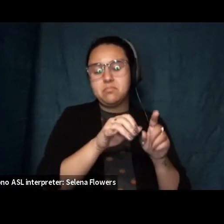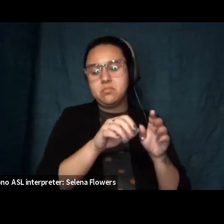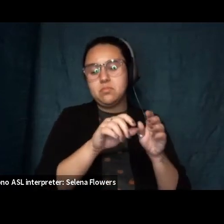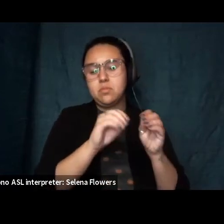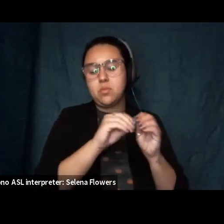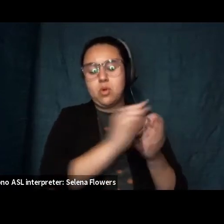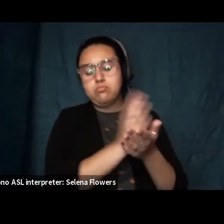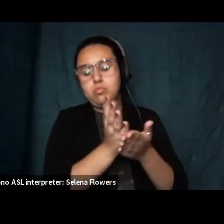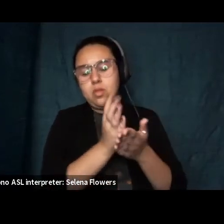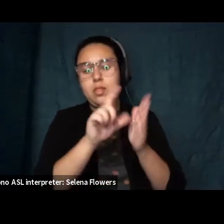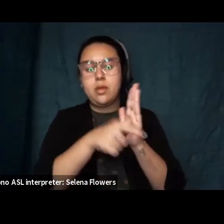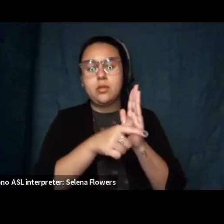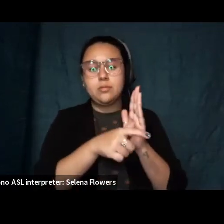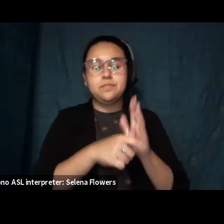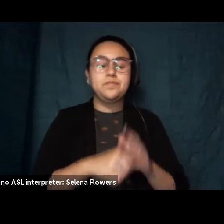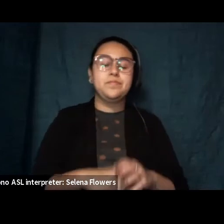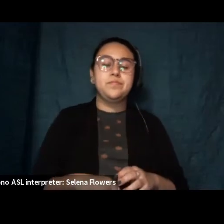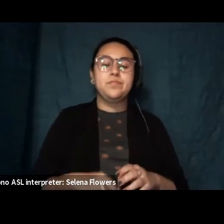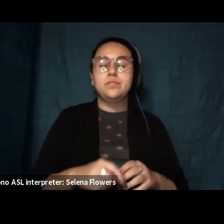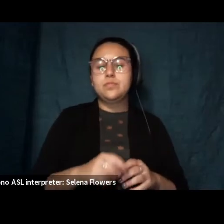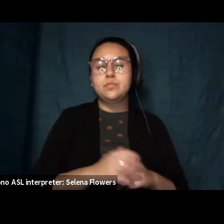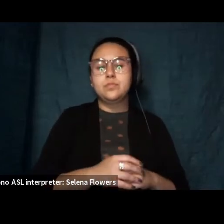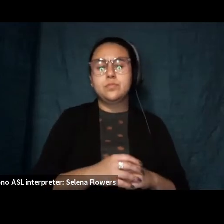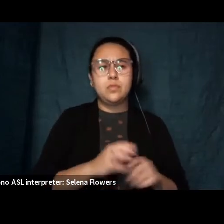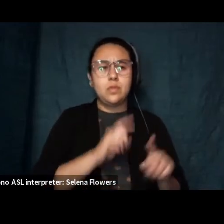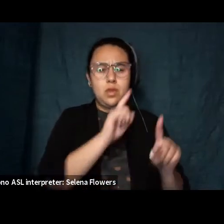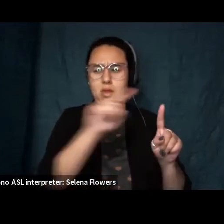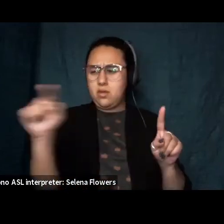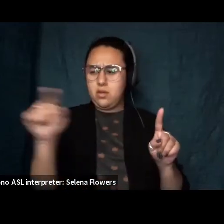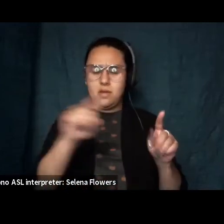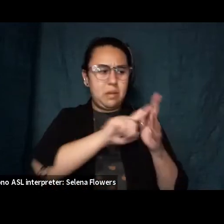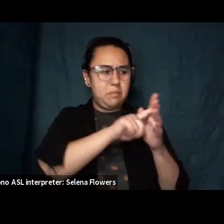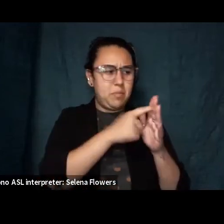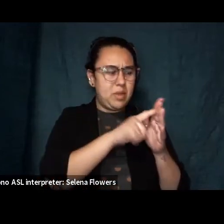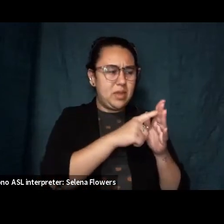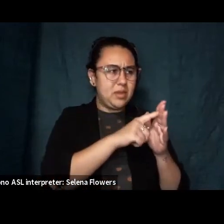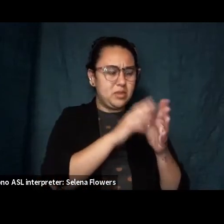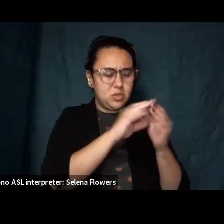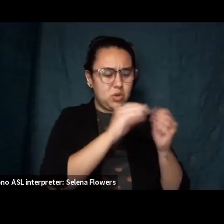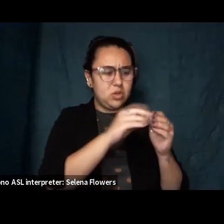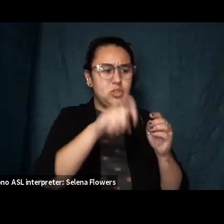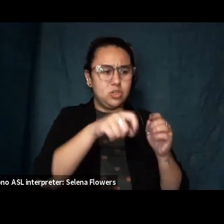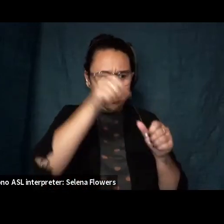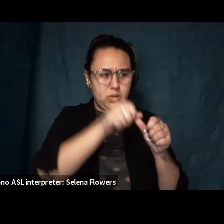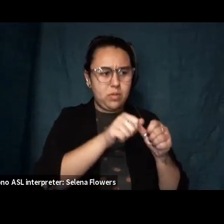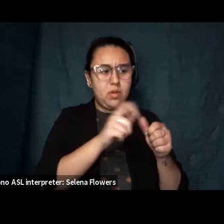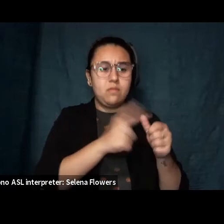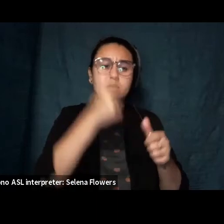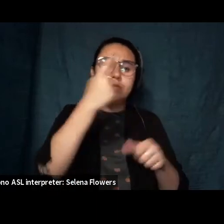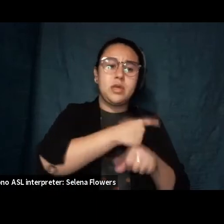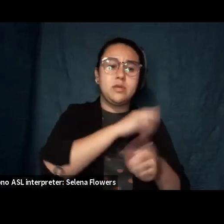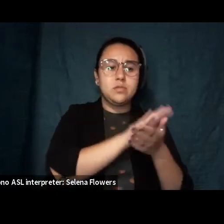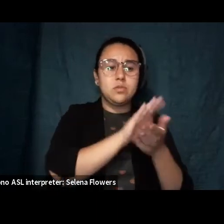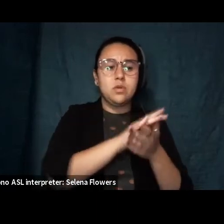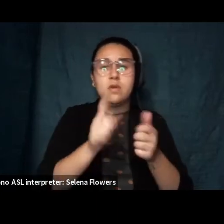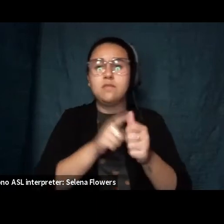there are a number of beginnings i feel i should remember but do not first day of school first kiss given